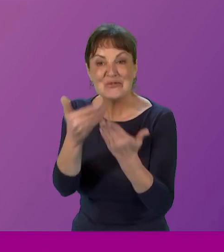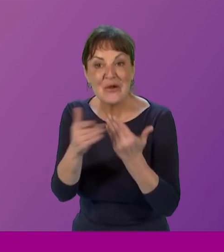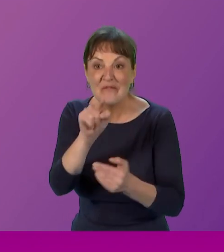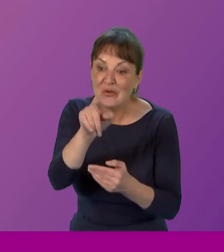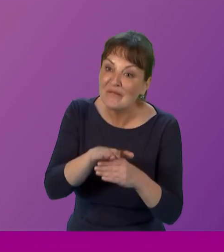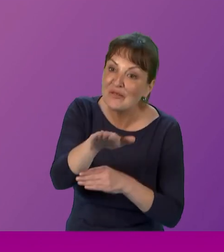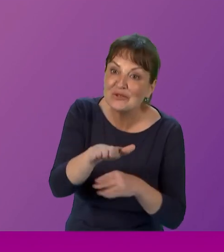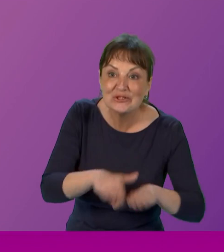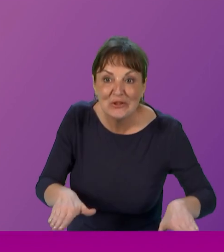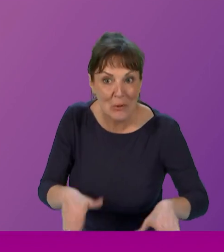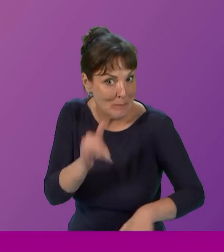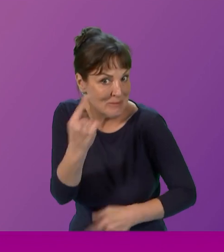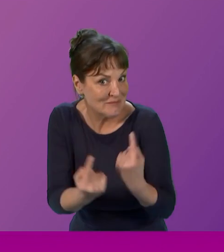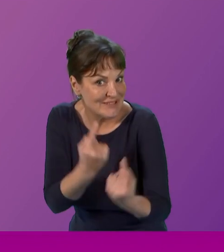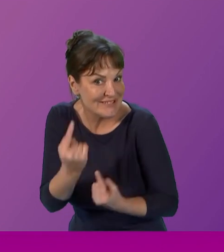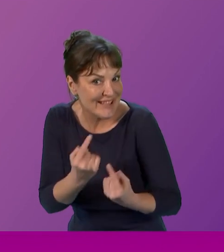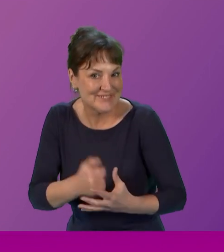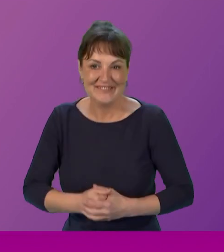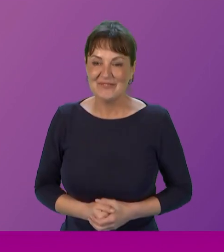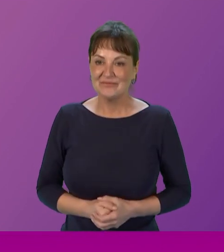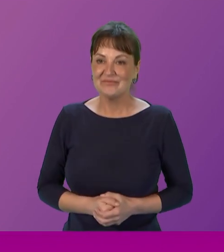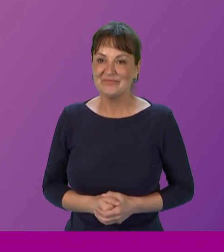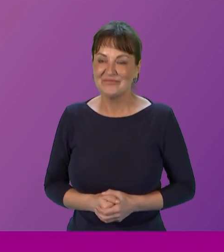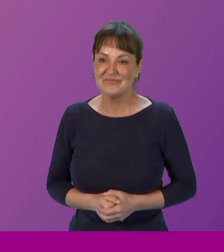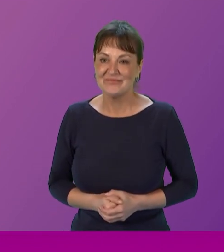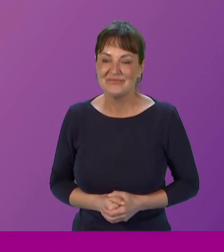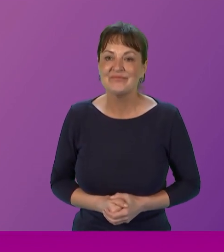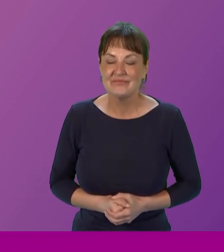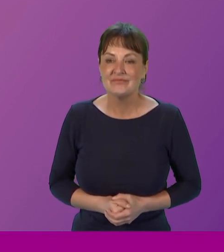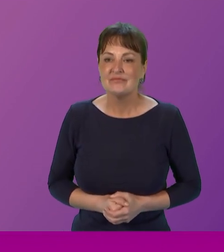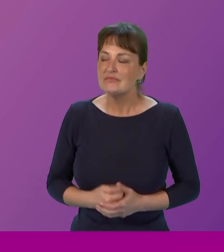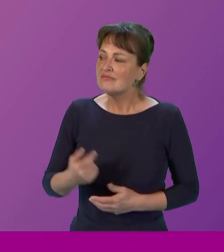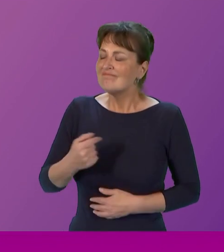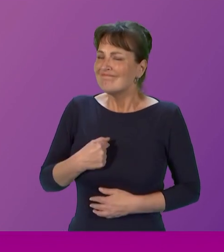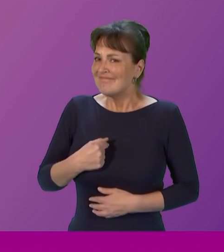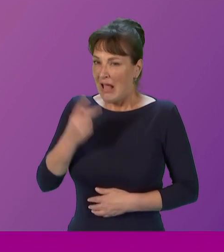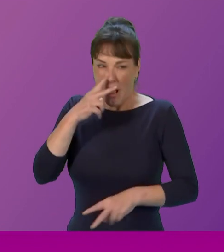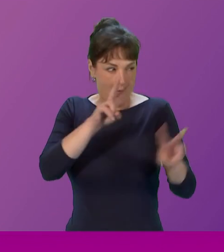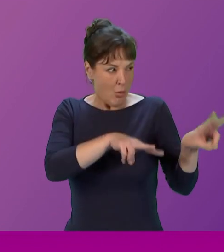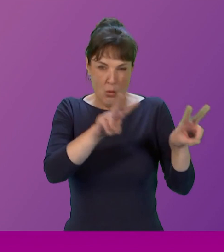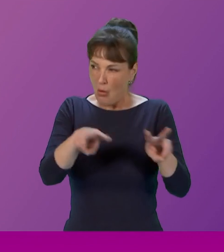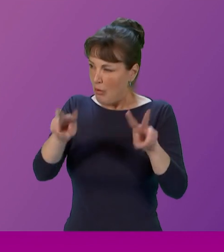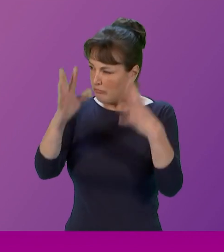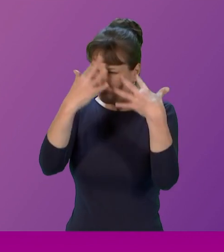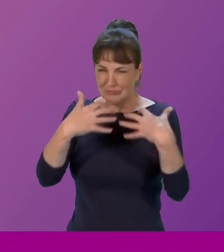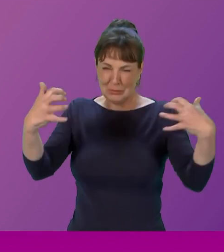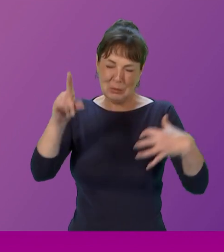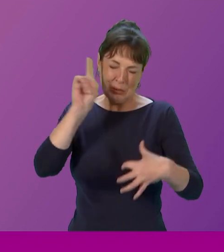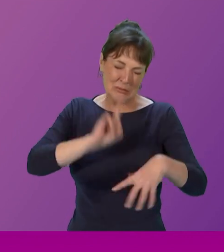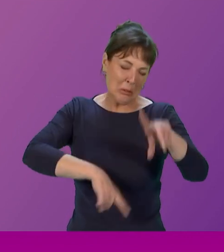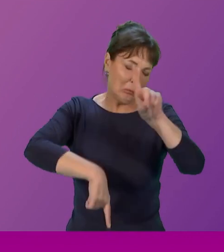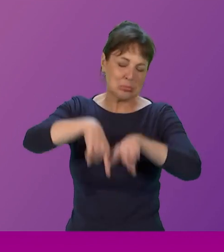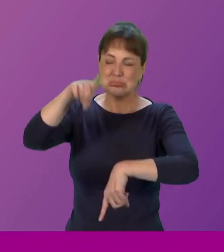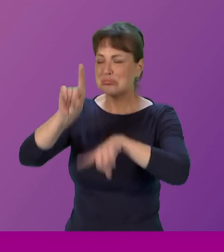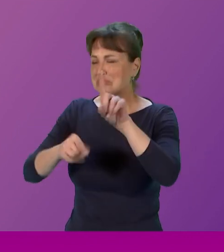Thank you. As I look out across this chamber and I see women of all ages and representatives of probably every